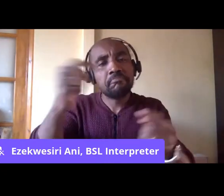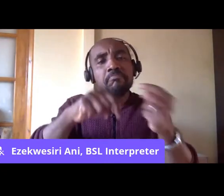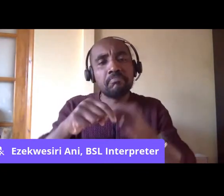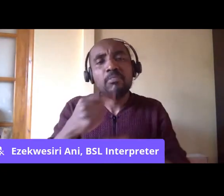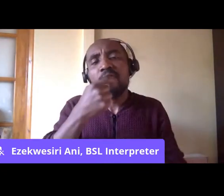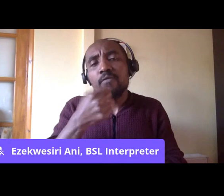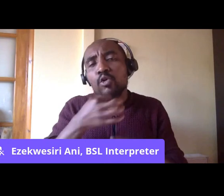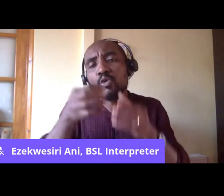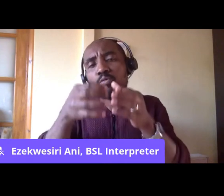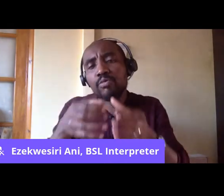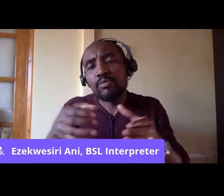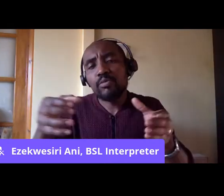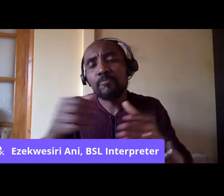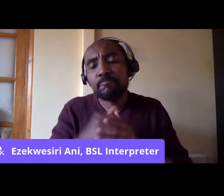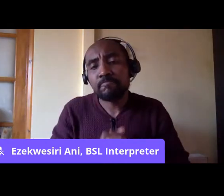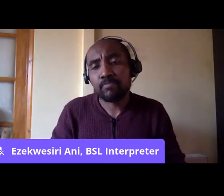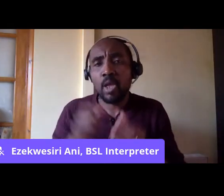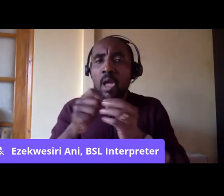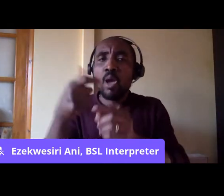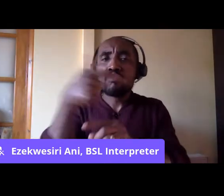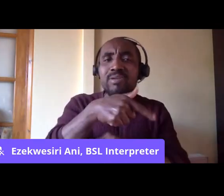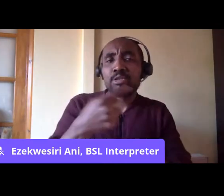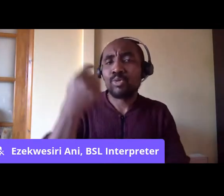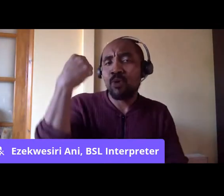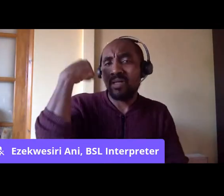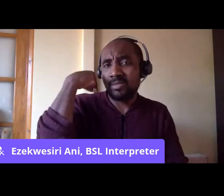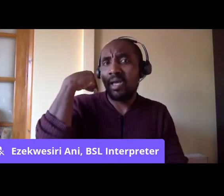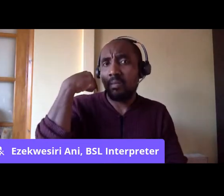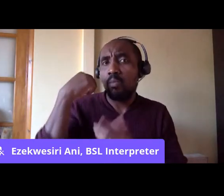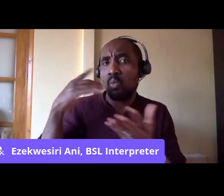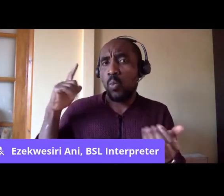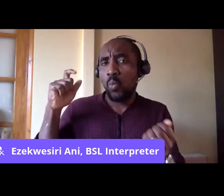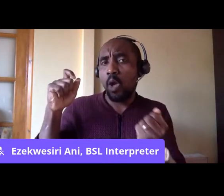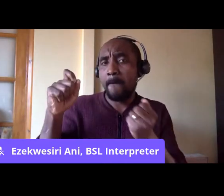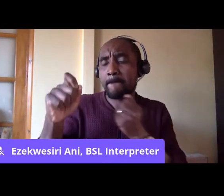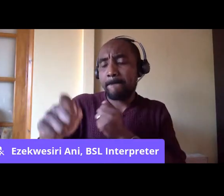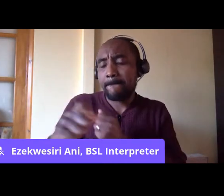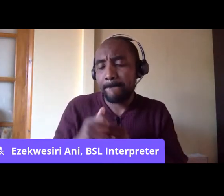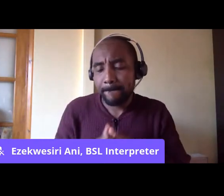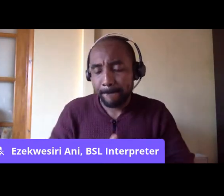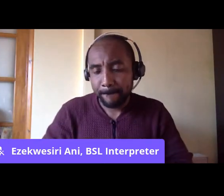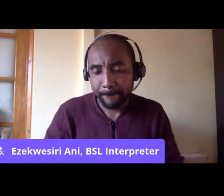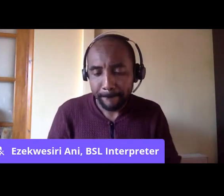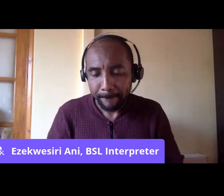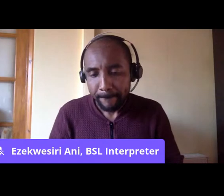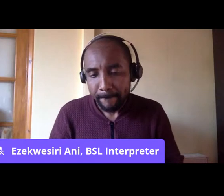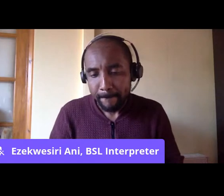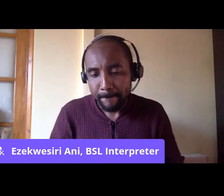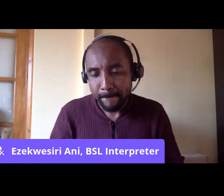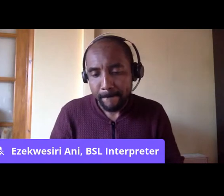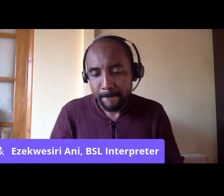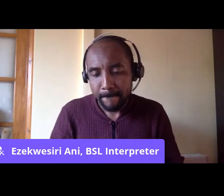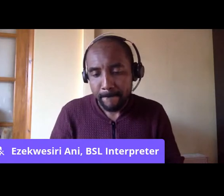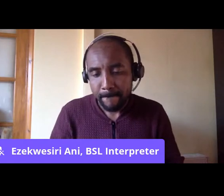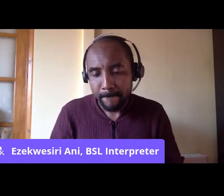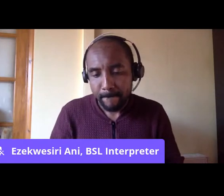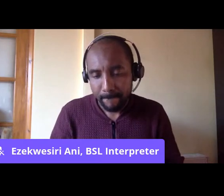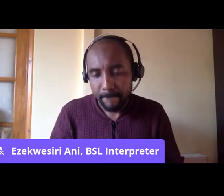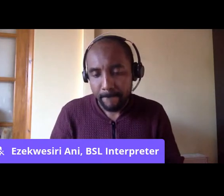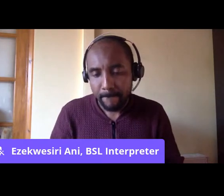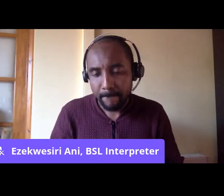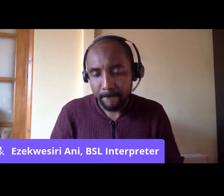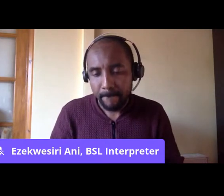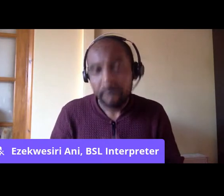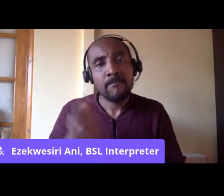Bristol was undergoing huge amounts of change at this time. The inner city, which had been